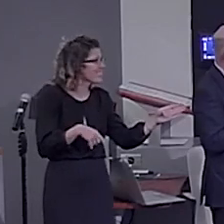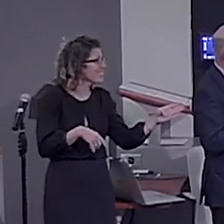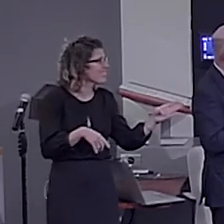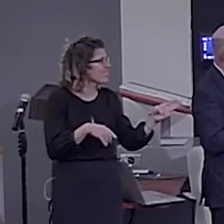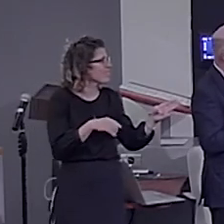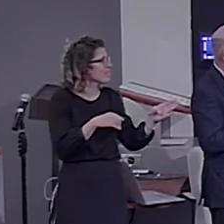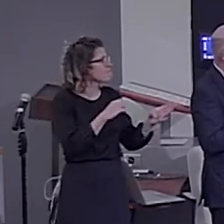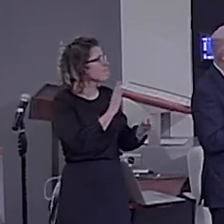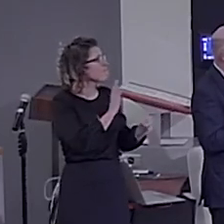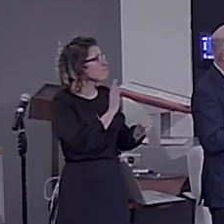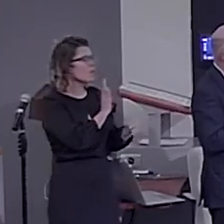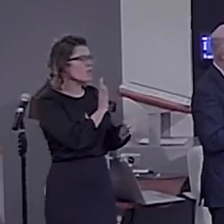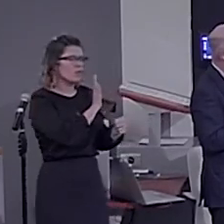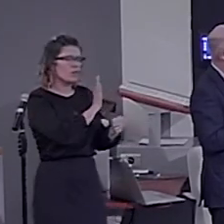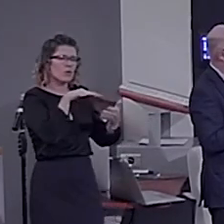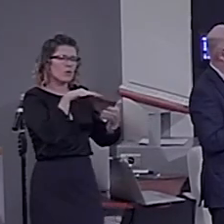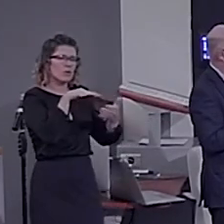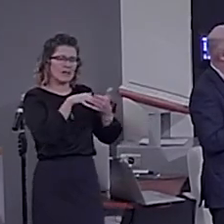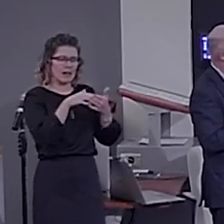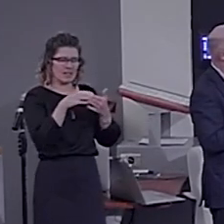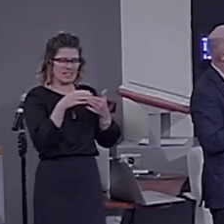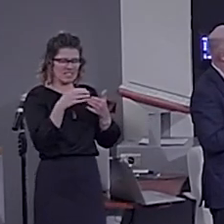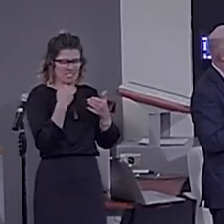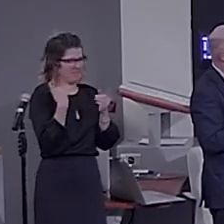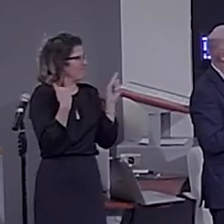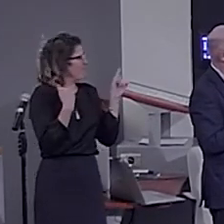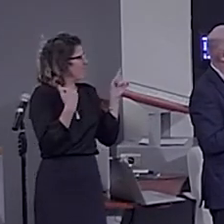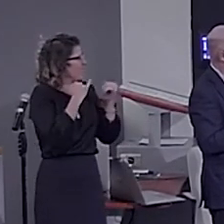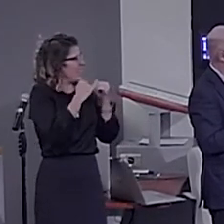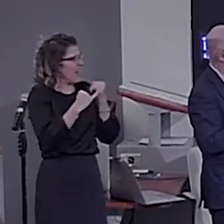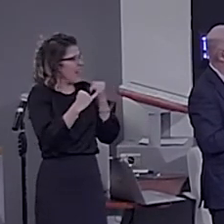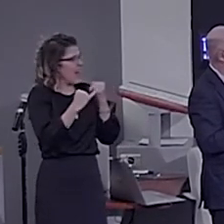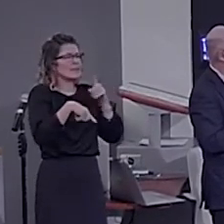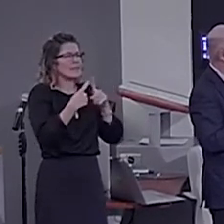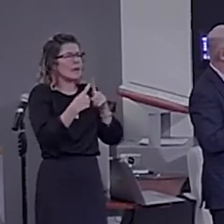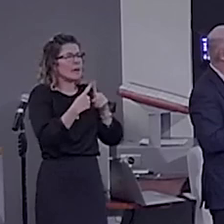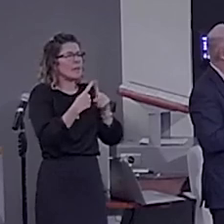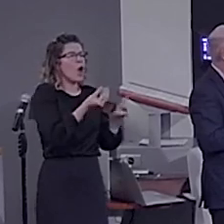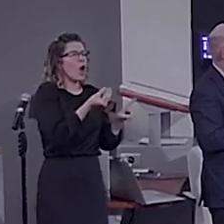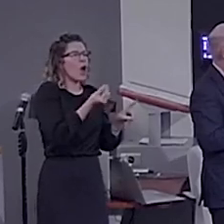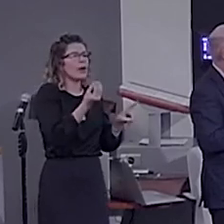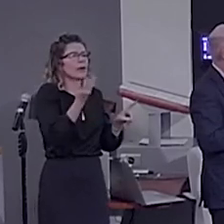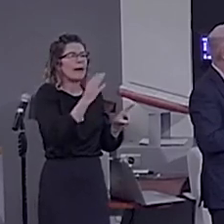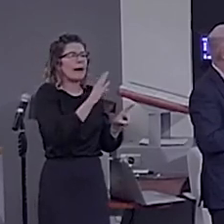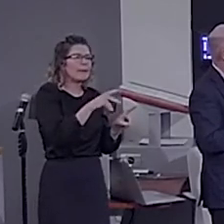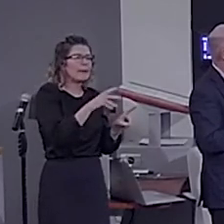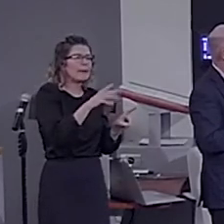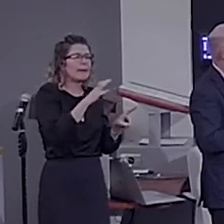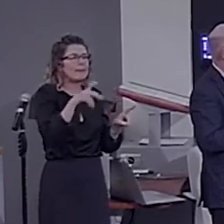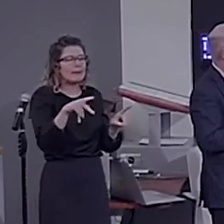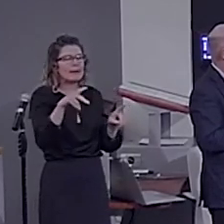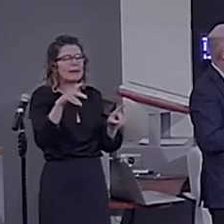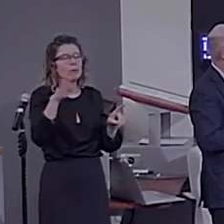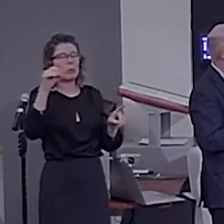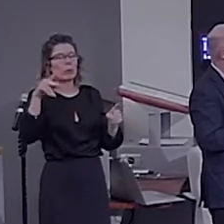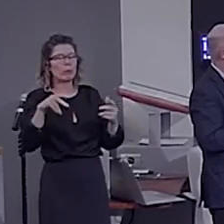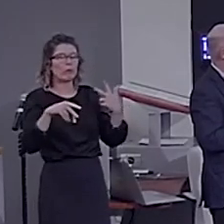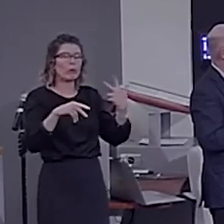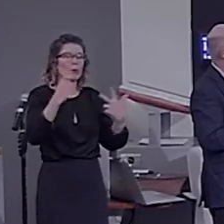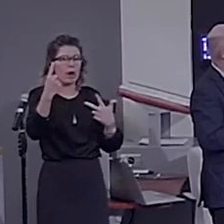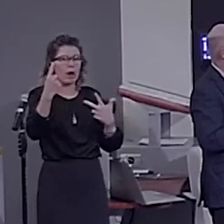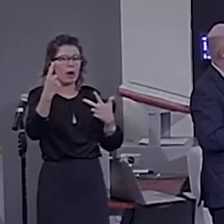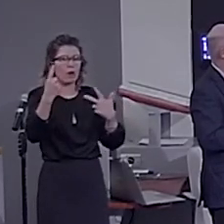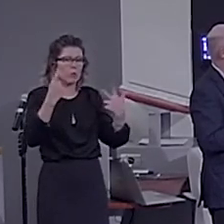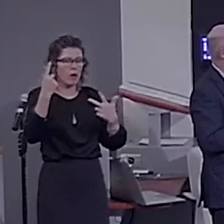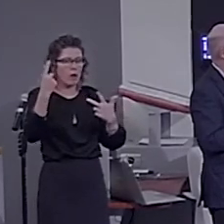Your study on the last one on the sequence of beeps, where the last one has changed, and you say that you